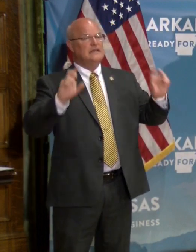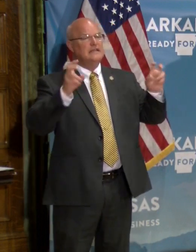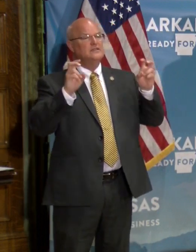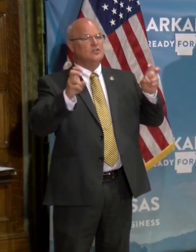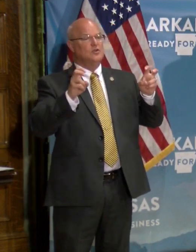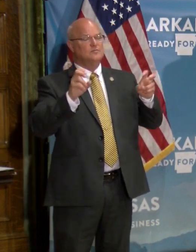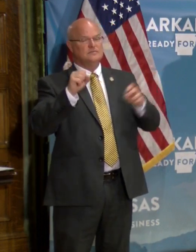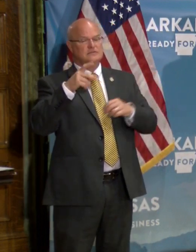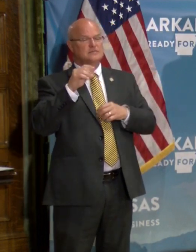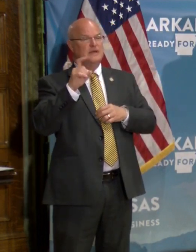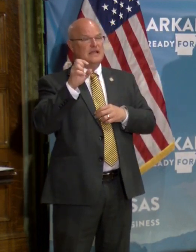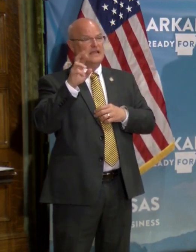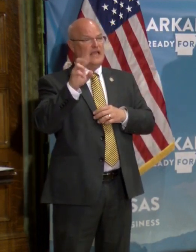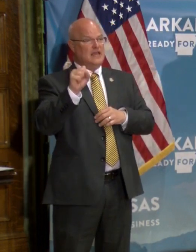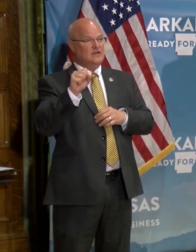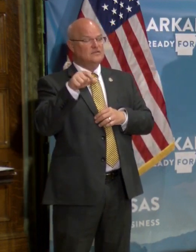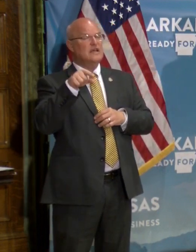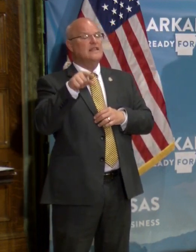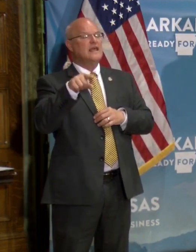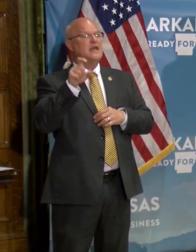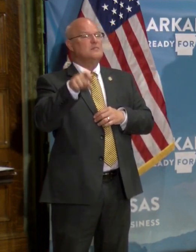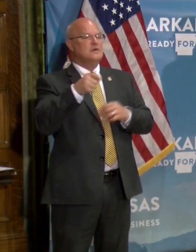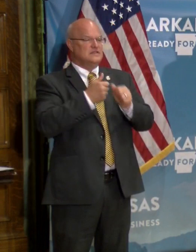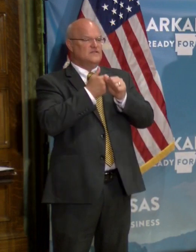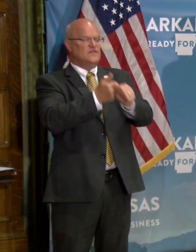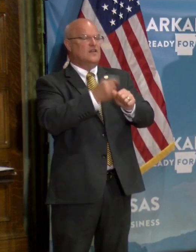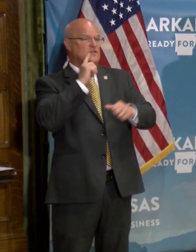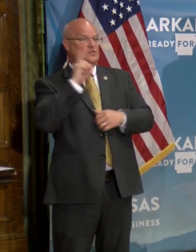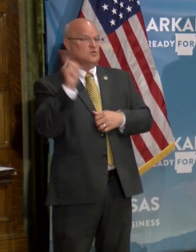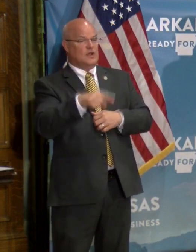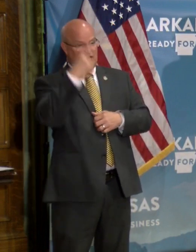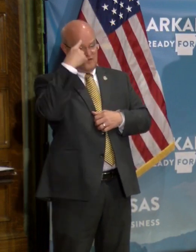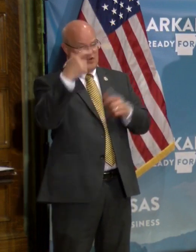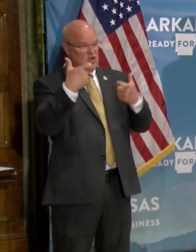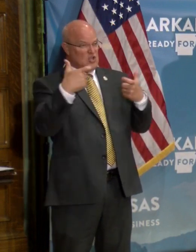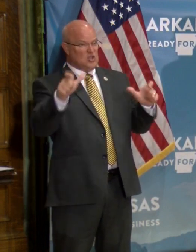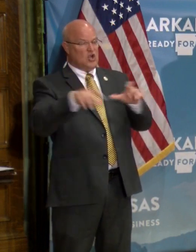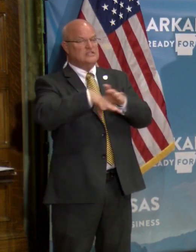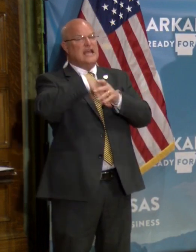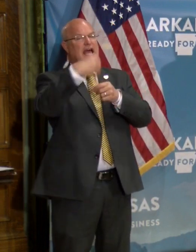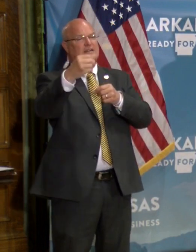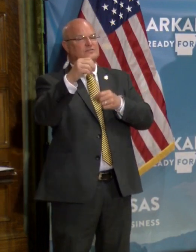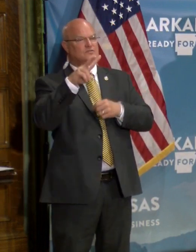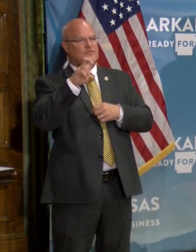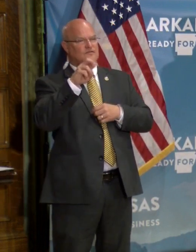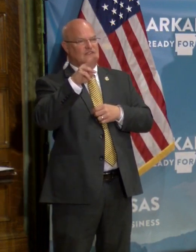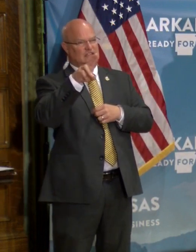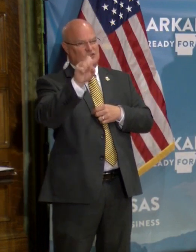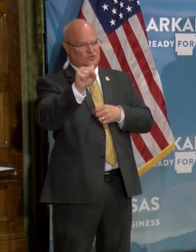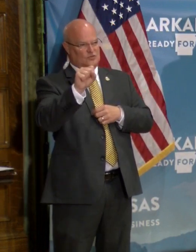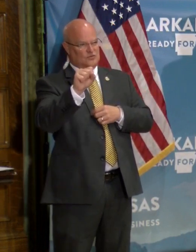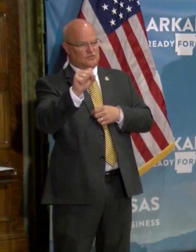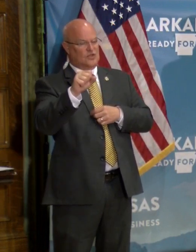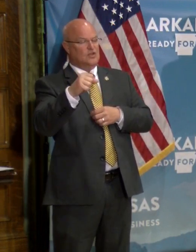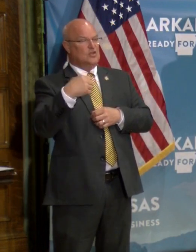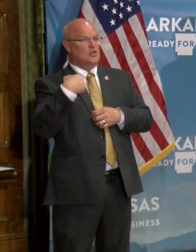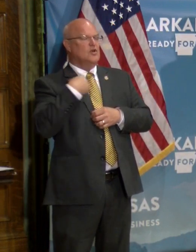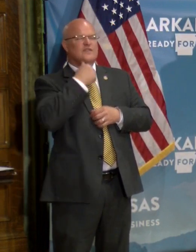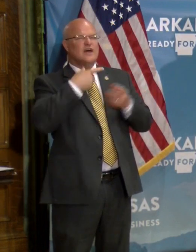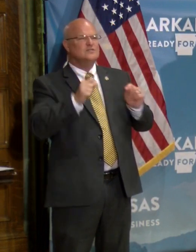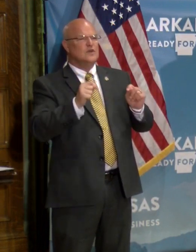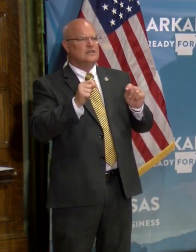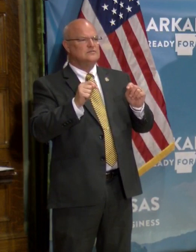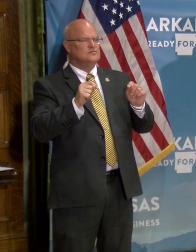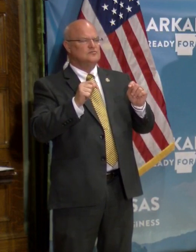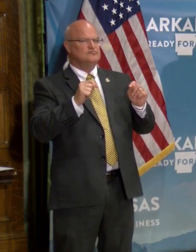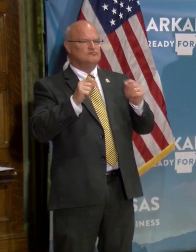in terms of spectators, uh, they're going to have to follow the directives for large outdoor venues. So we've, uh, not tried to